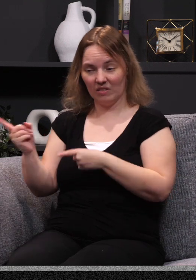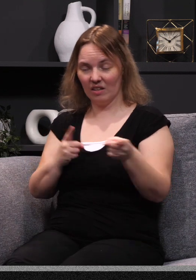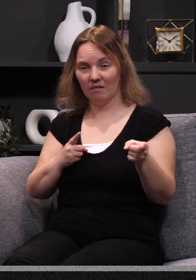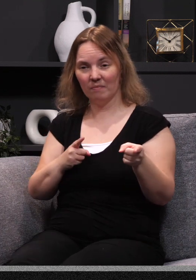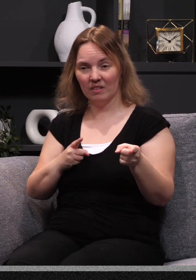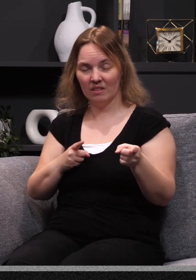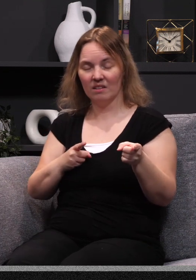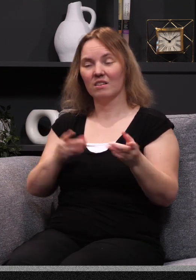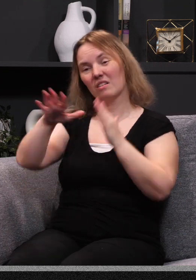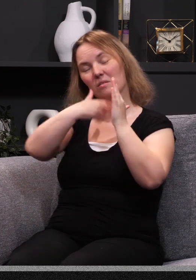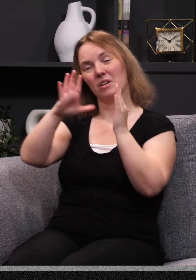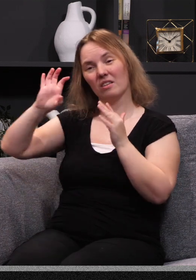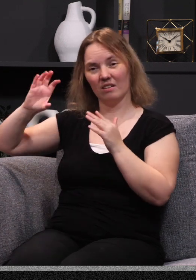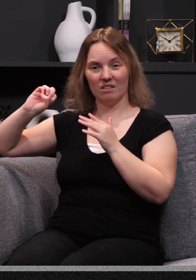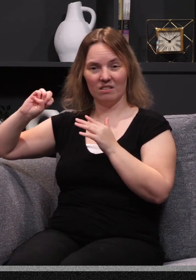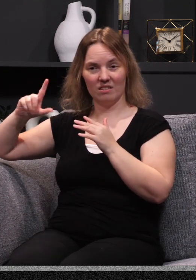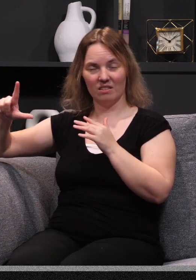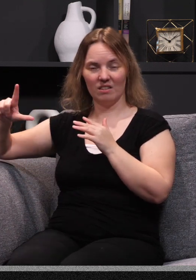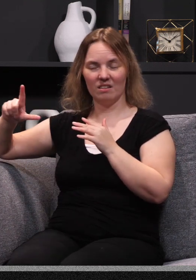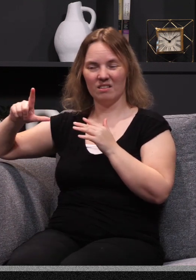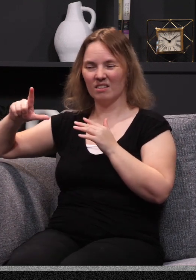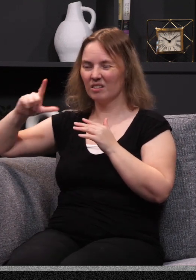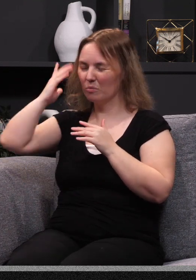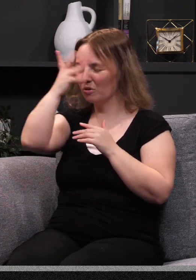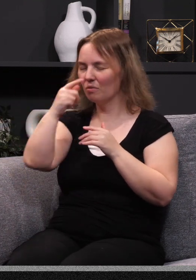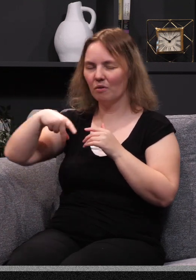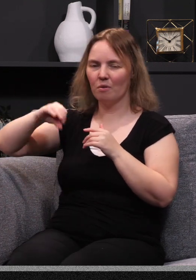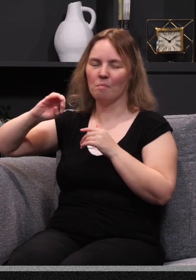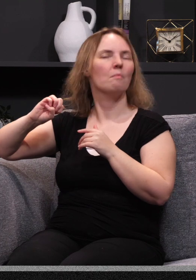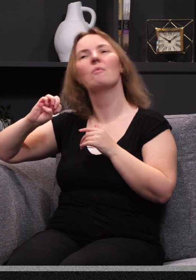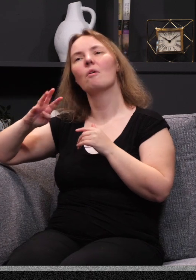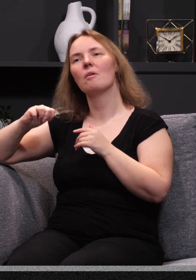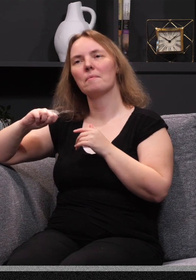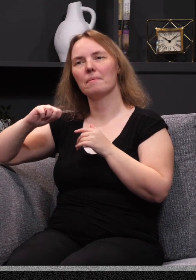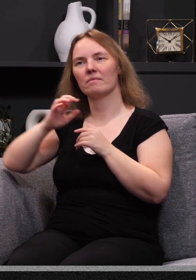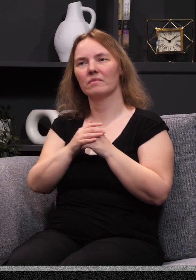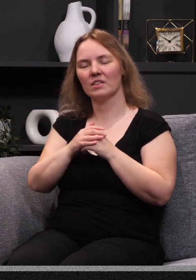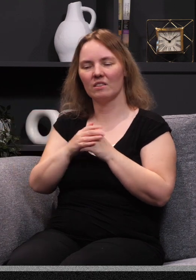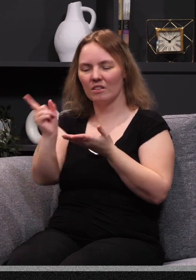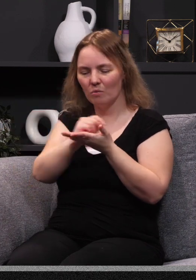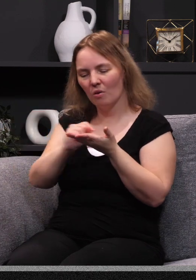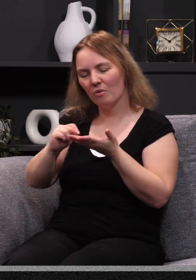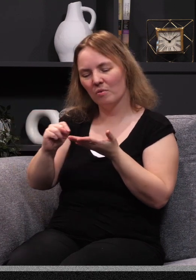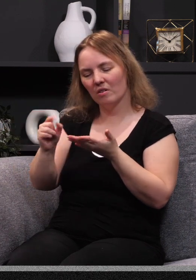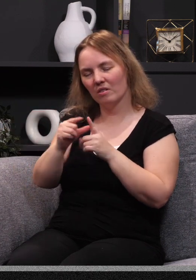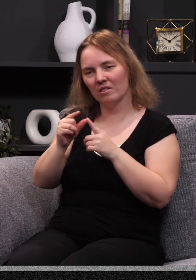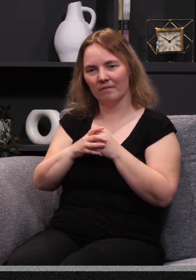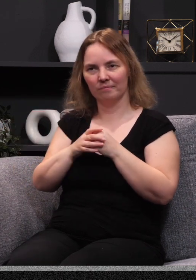one of the painters saw this beautiful poem, these beautiful words, this stanza, one stanza. And they decided, I can't paint over that before I jot